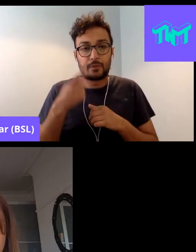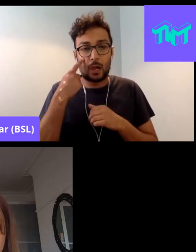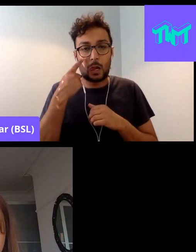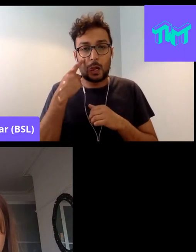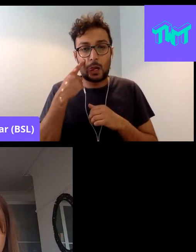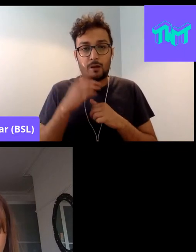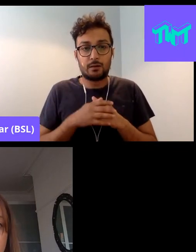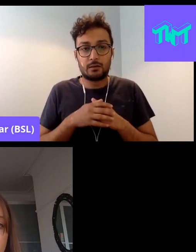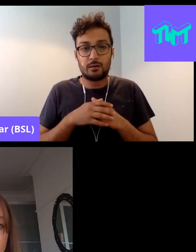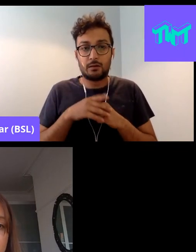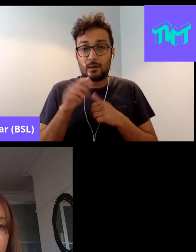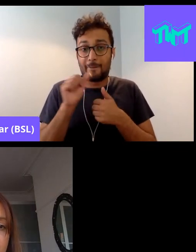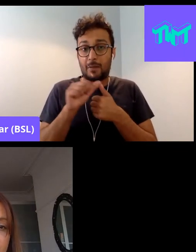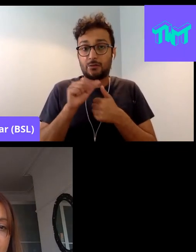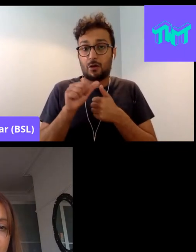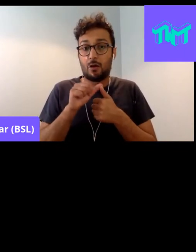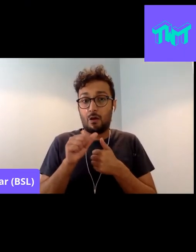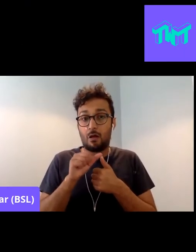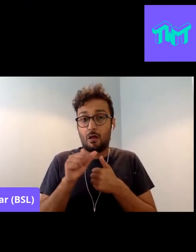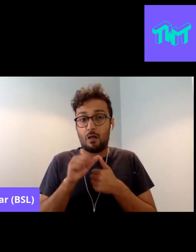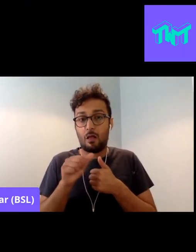Is that better? Thank you.